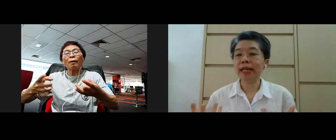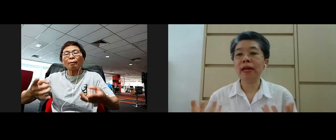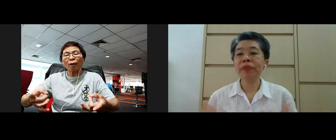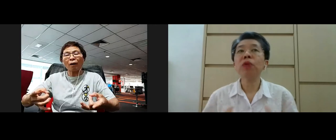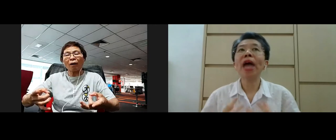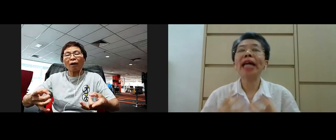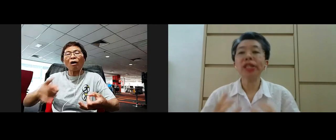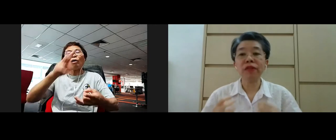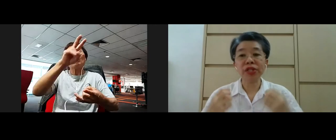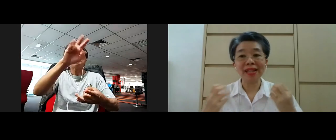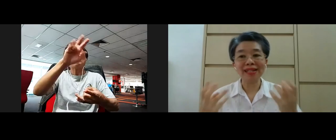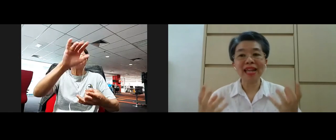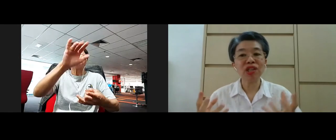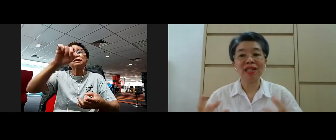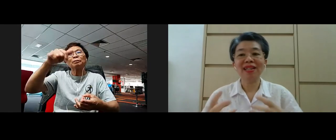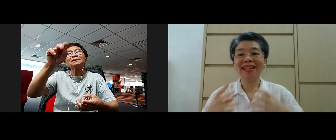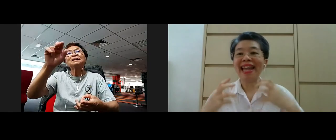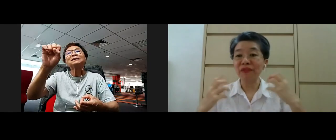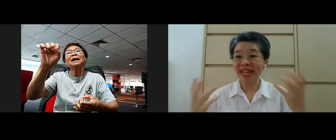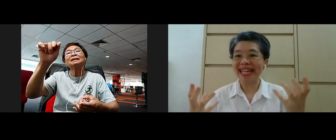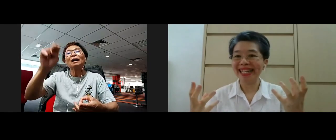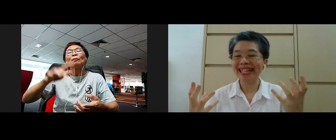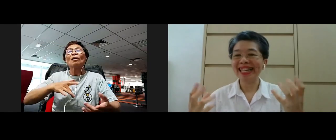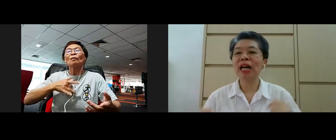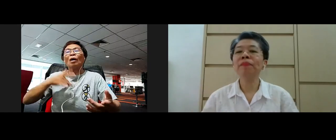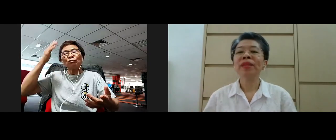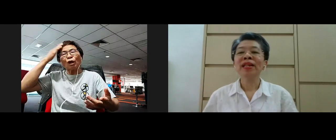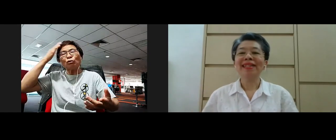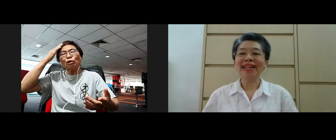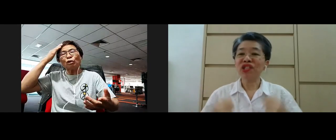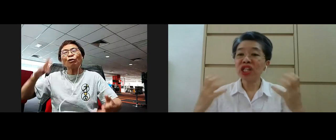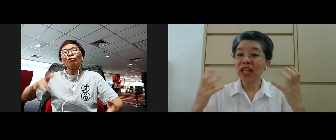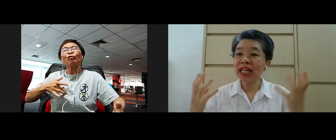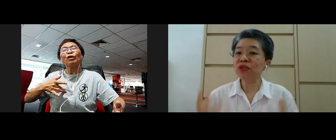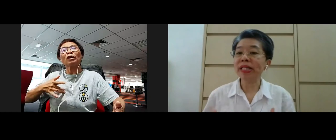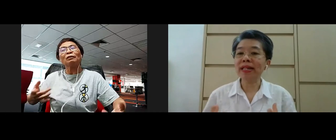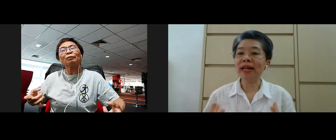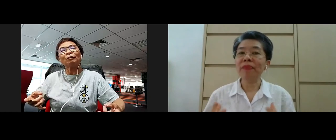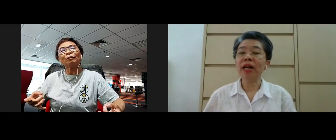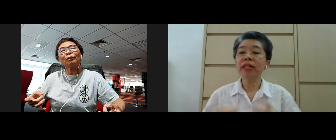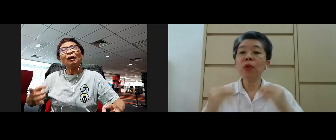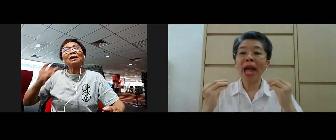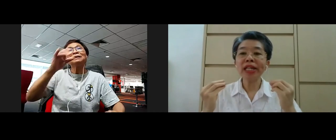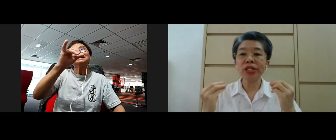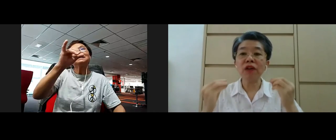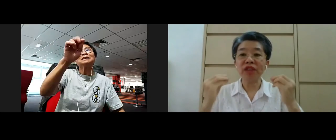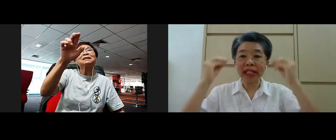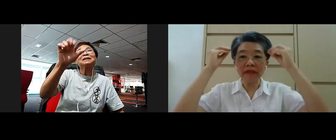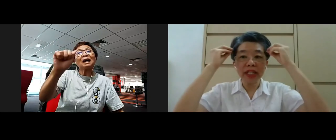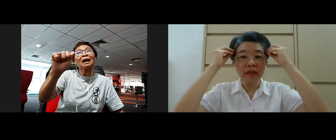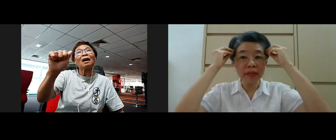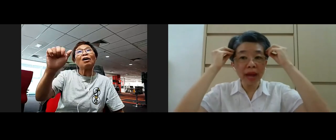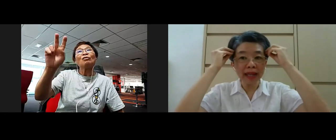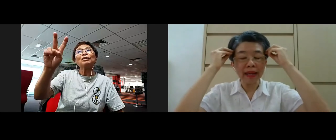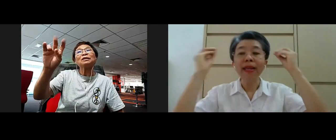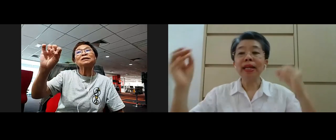nubasana the awareness of the sensation and the feeling yeah yeah citta nubasana yeah the awareness of the